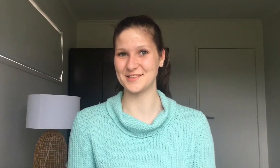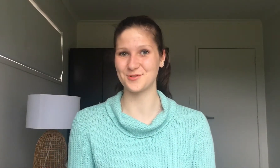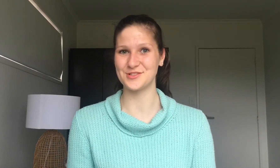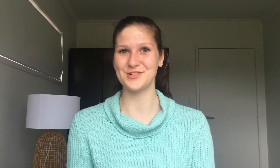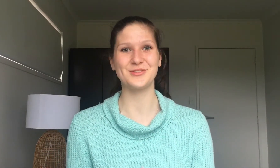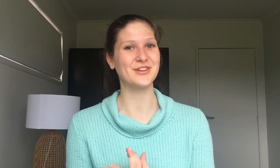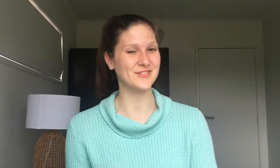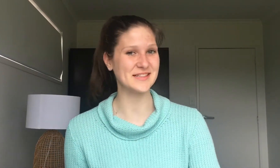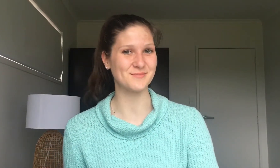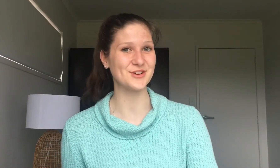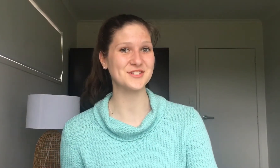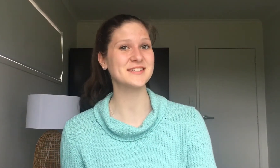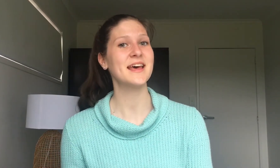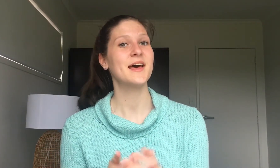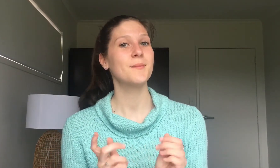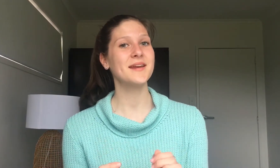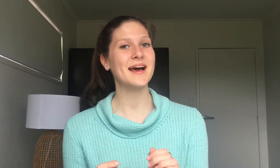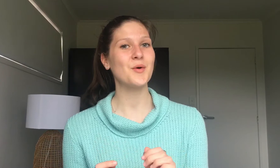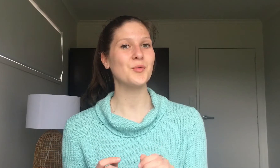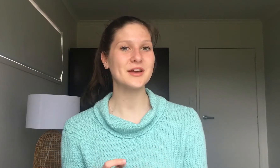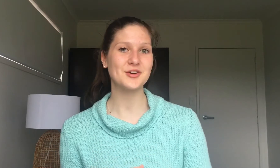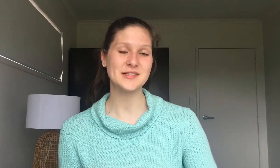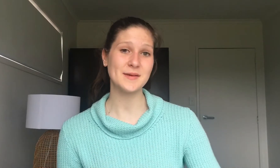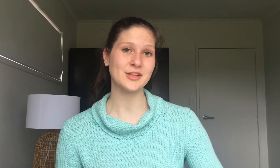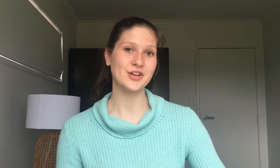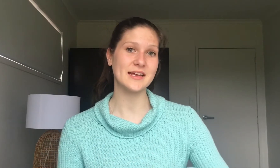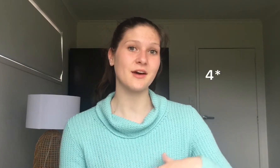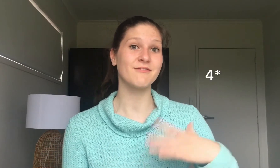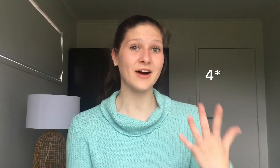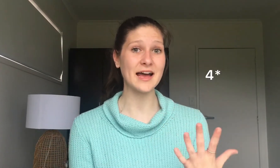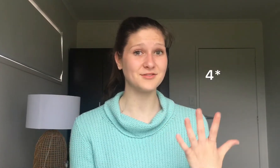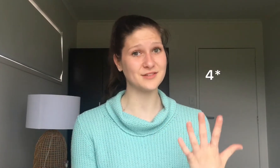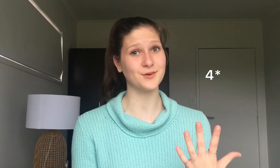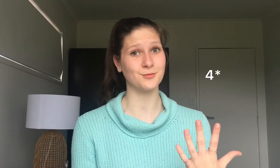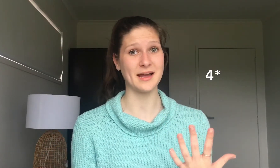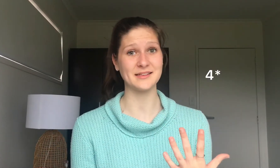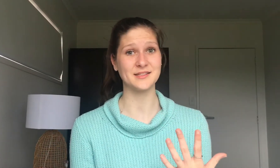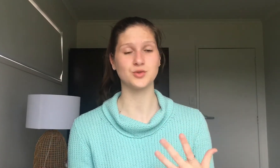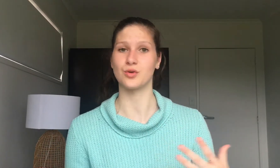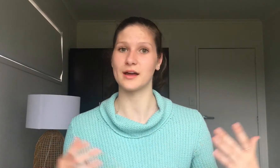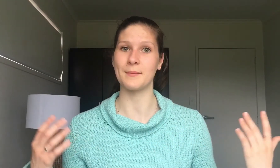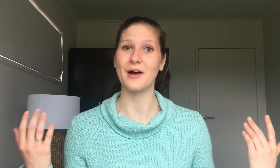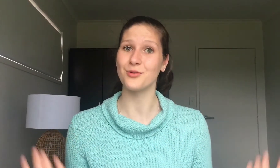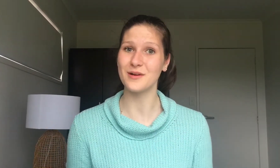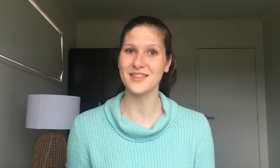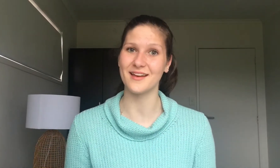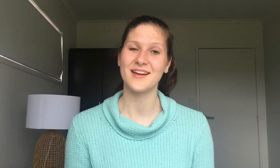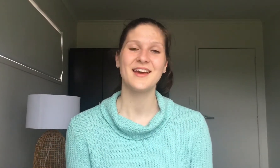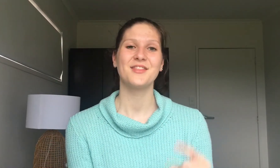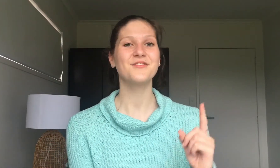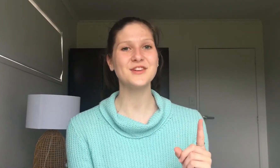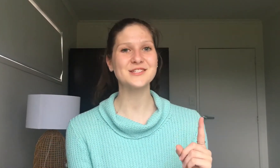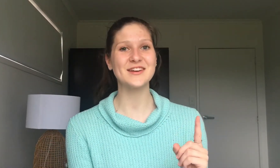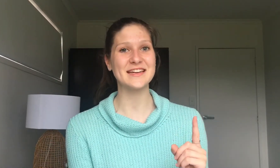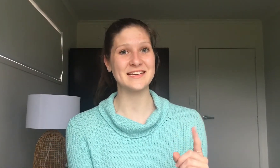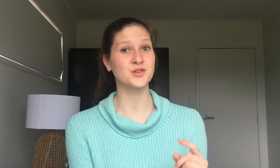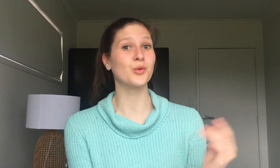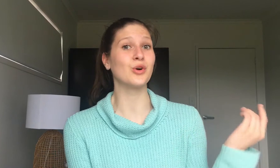taught you all of these emotions. But now we are going to be learning five different ways to talk about the weather. The first one is the word